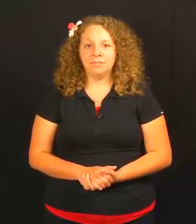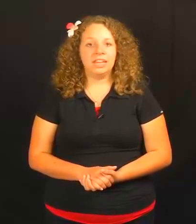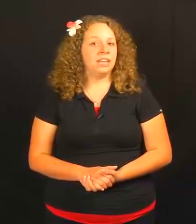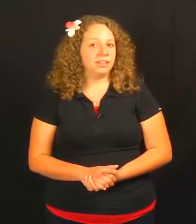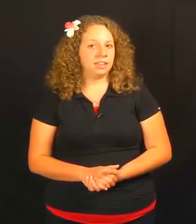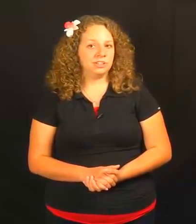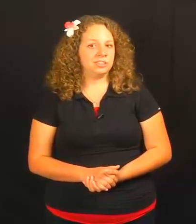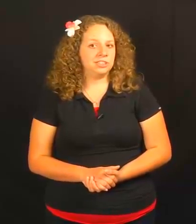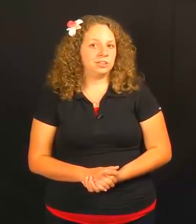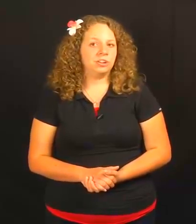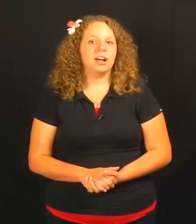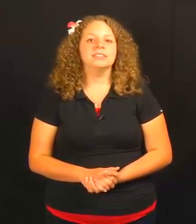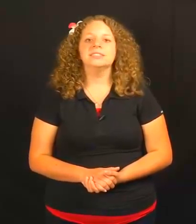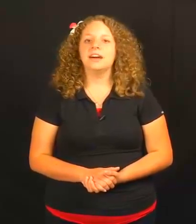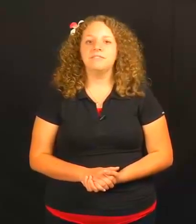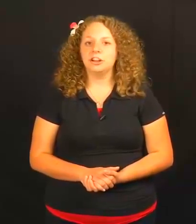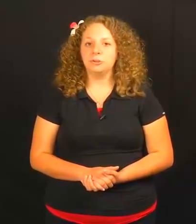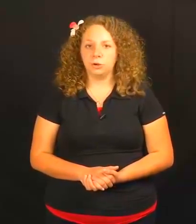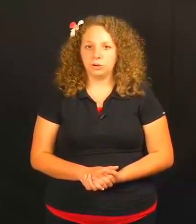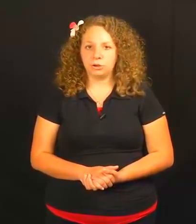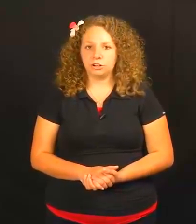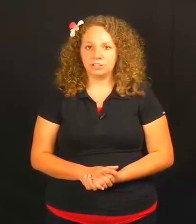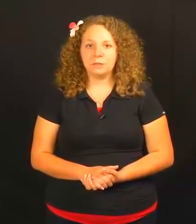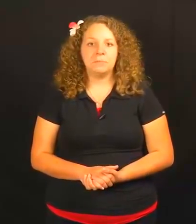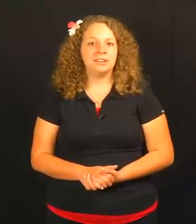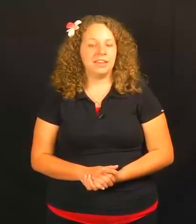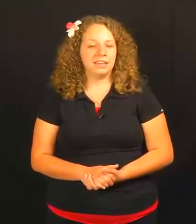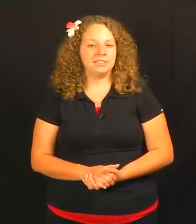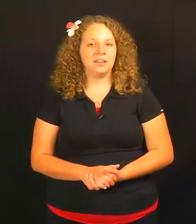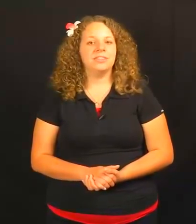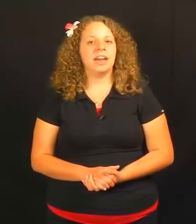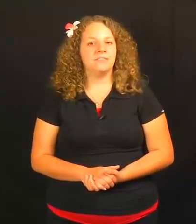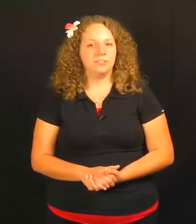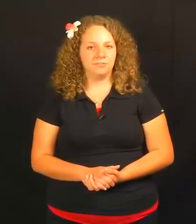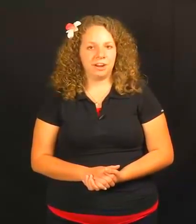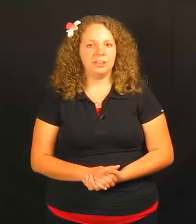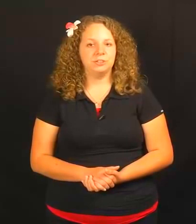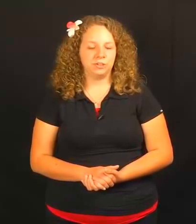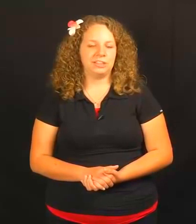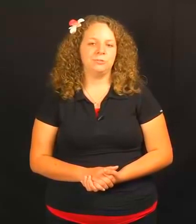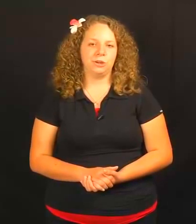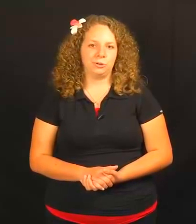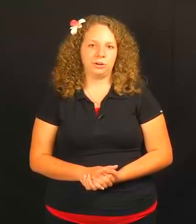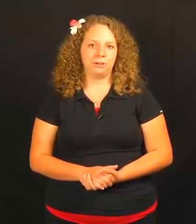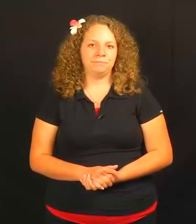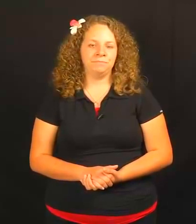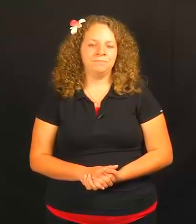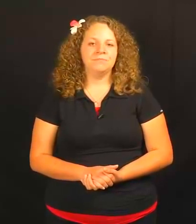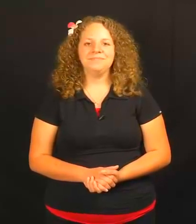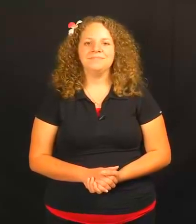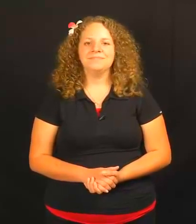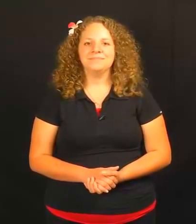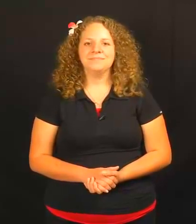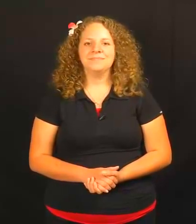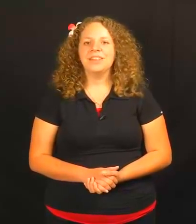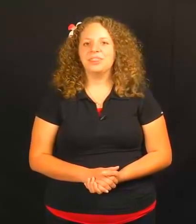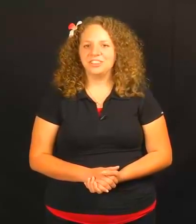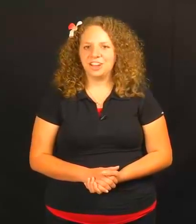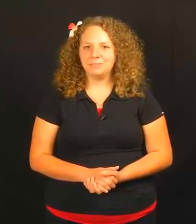In English, conditional clauses have varying word orders, but in ASL, they have a very strict word order. The non